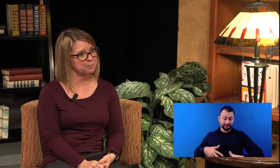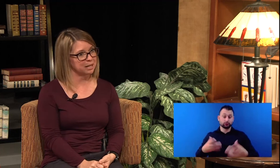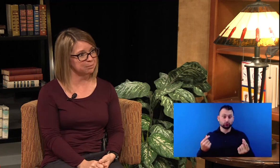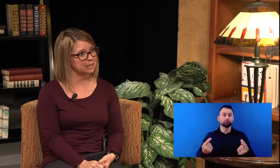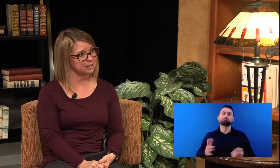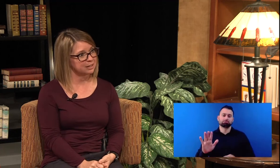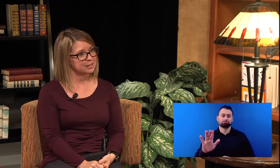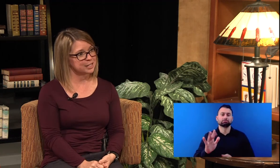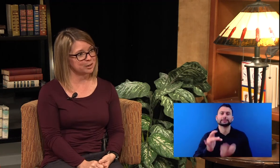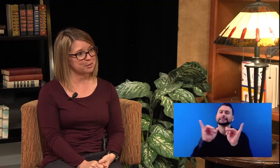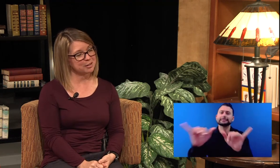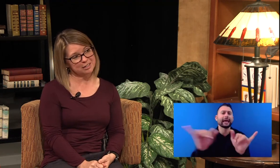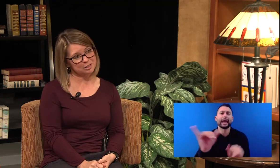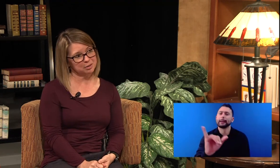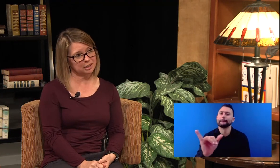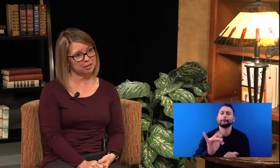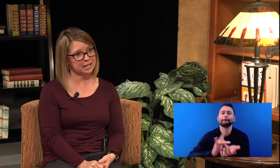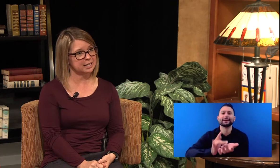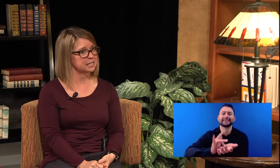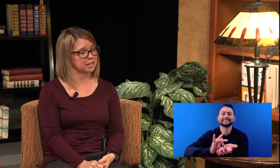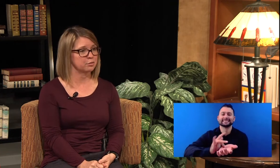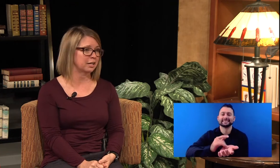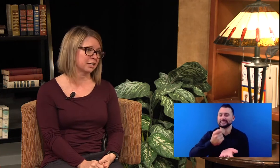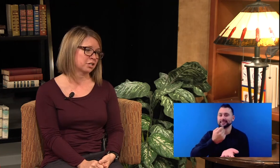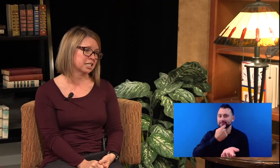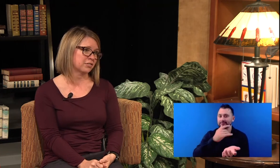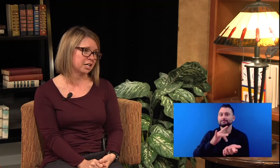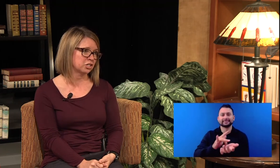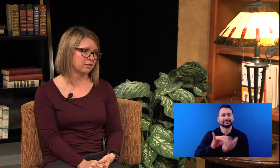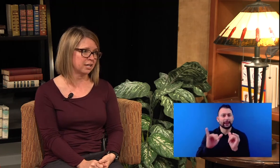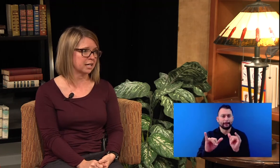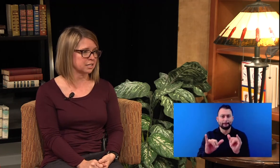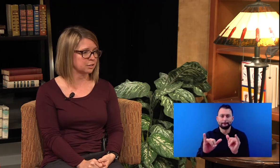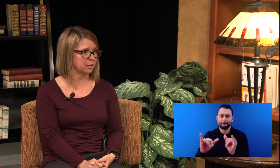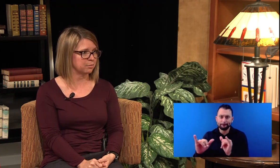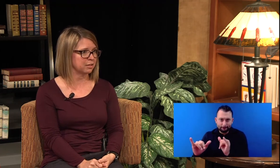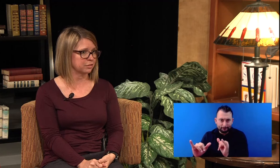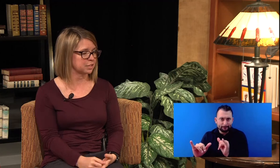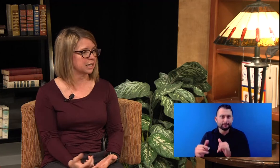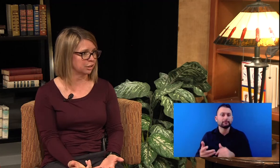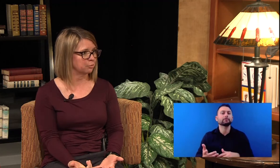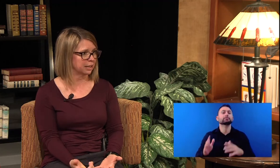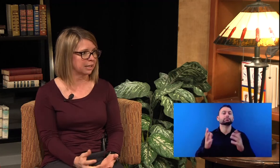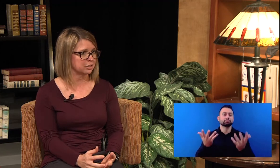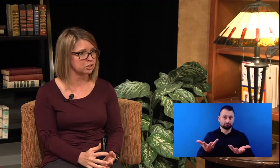baby. So it's really great odds that they would not transfer HIV onto the baby if they're taking their medication.